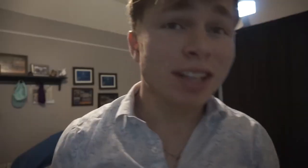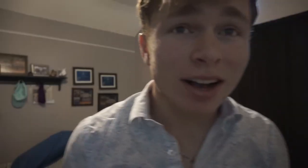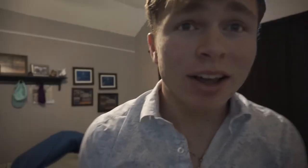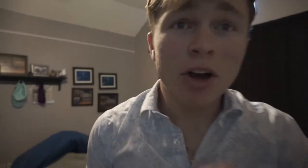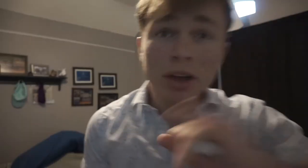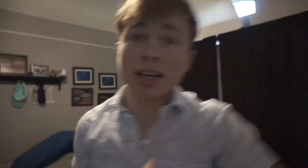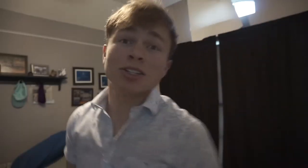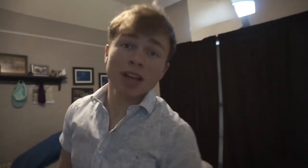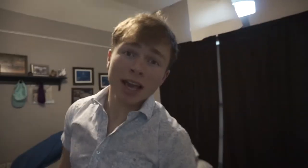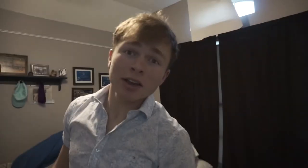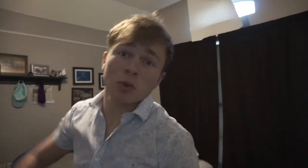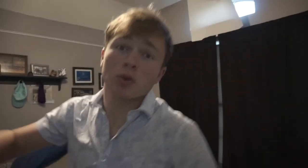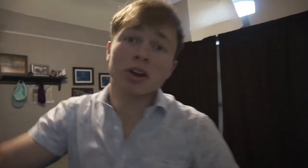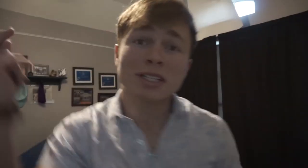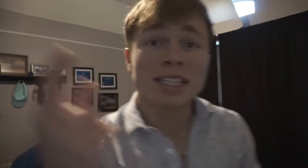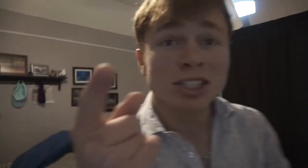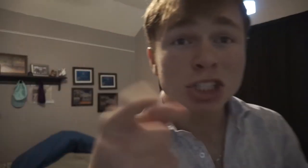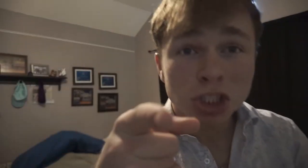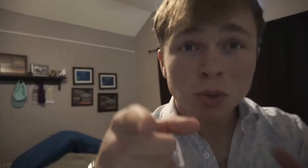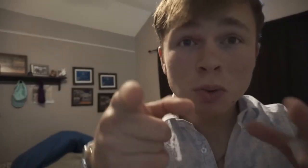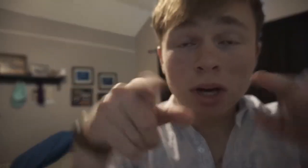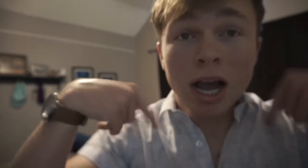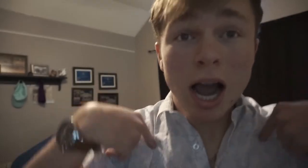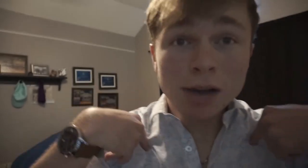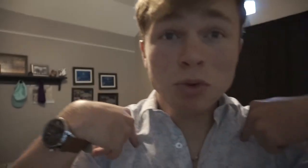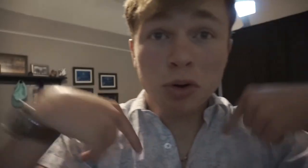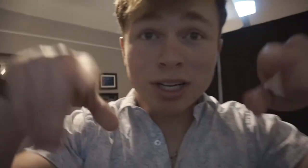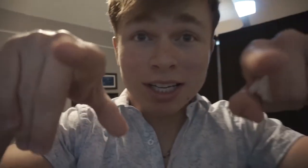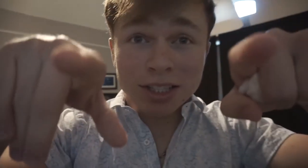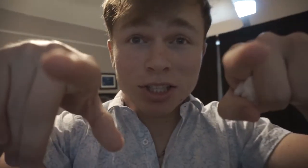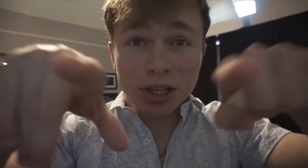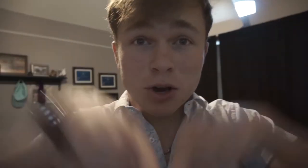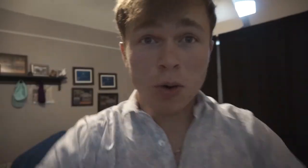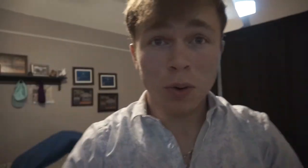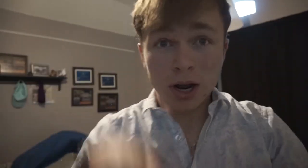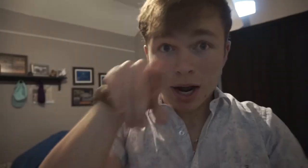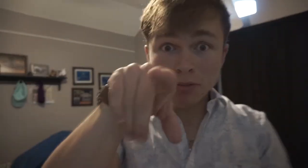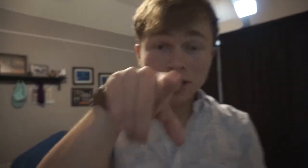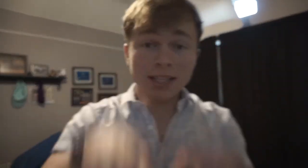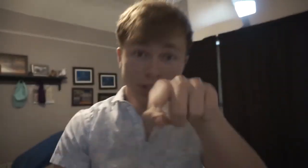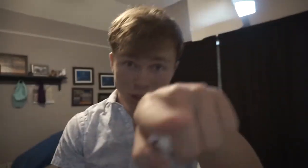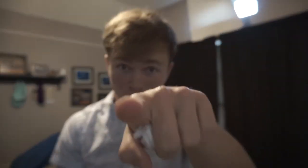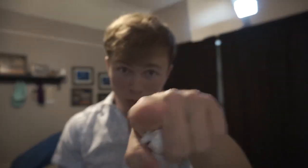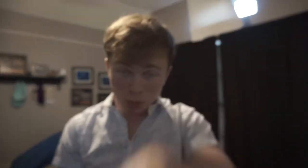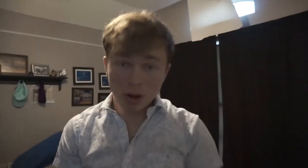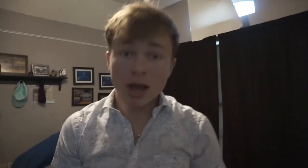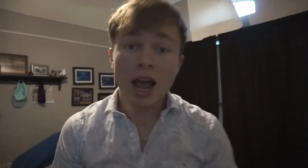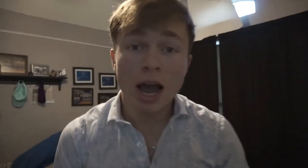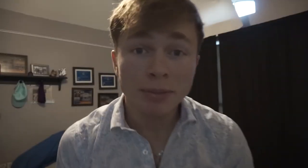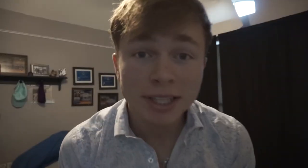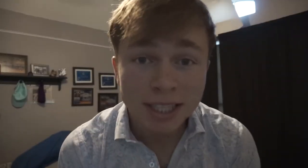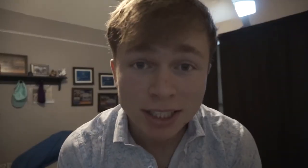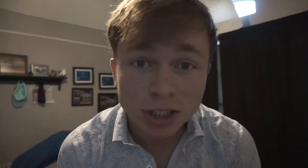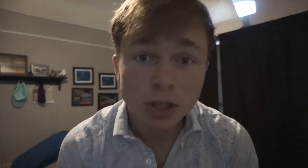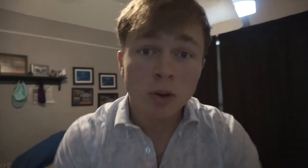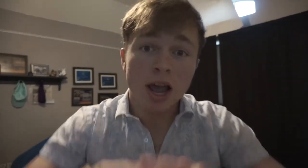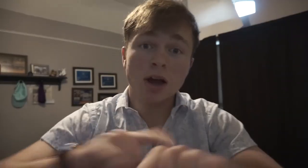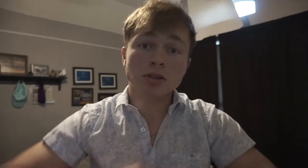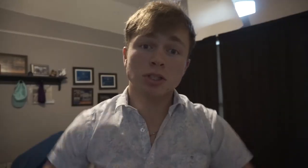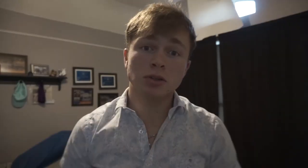done. Okay, today we're going to teach you. I'm going to teach you. Yes, you. I'm going to teach you how to